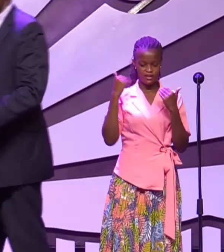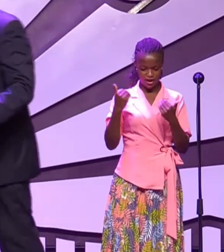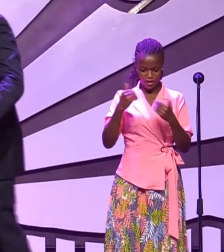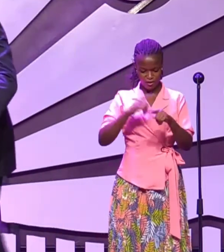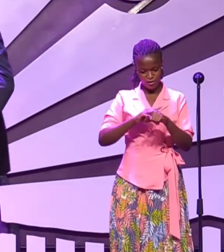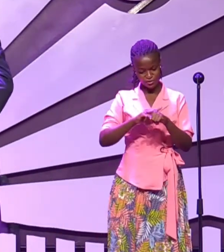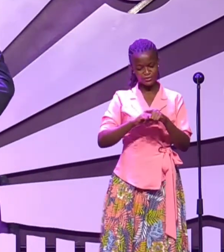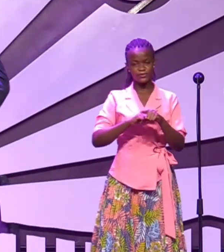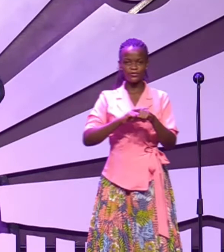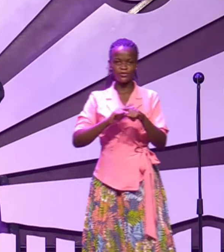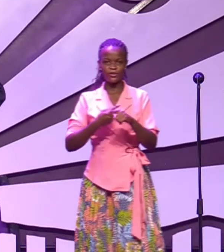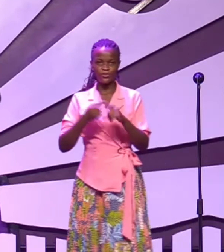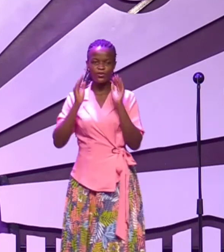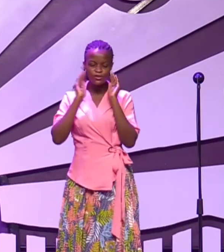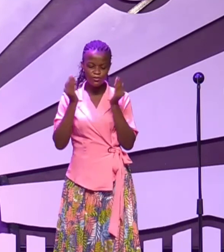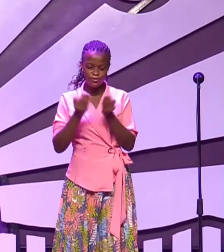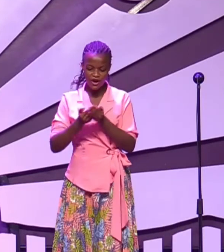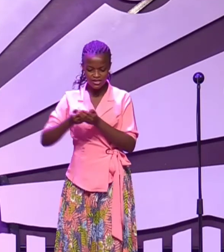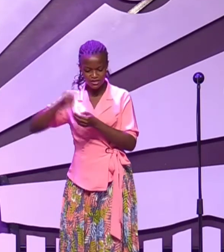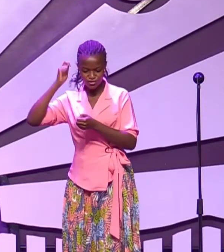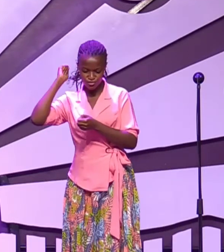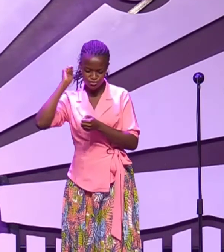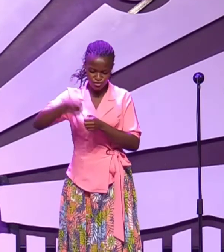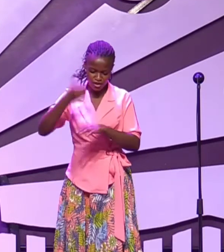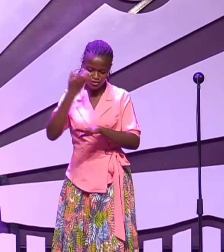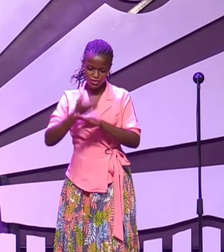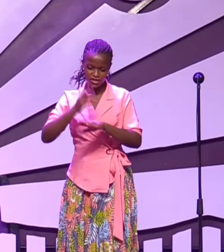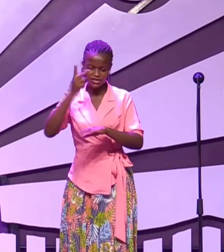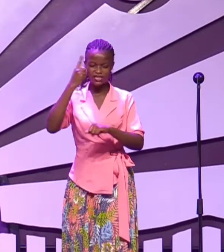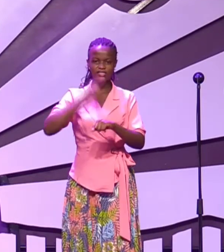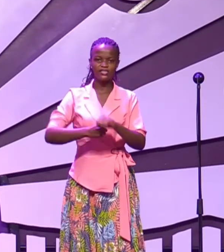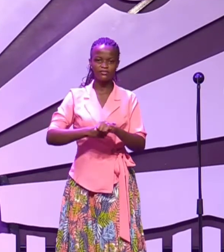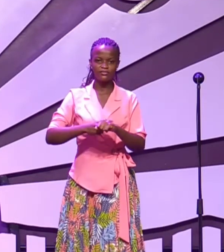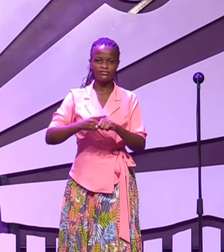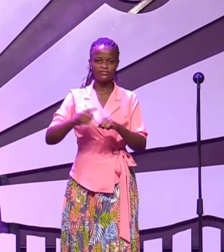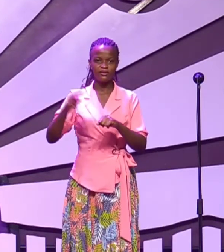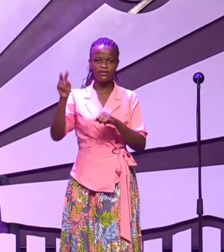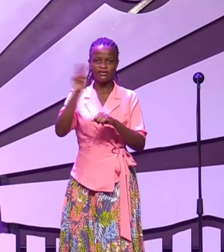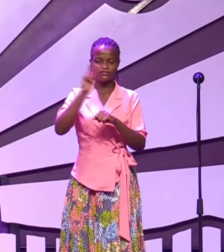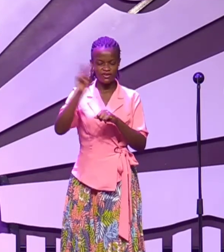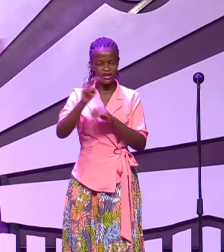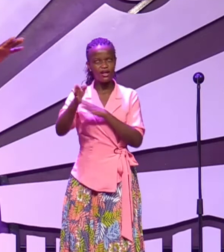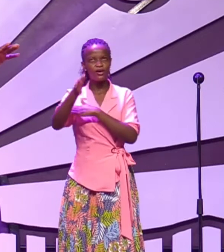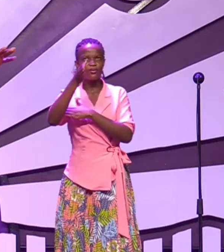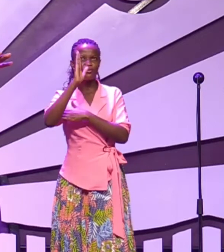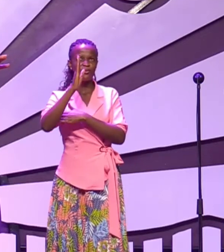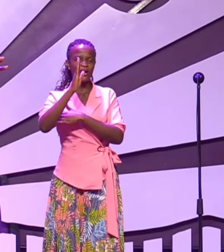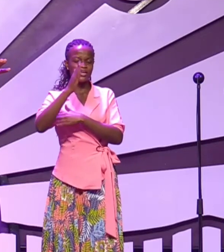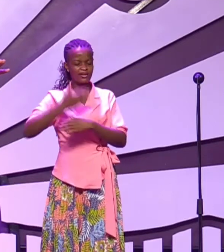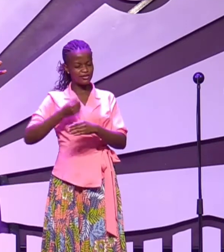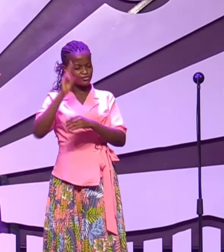when Moses struck the rock again as if God had run out of options